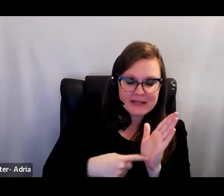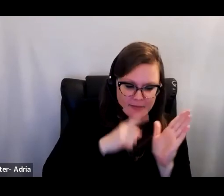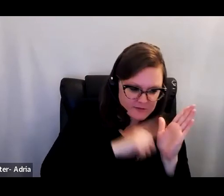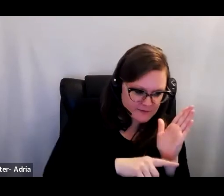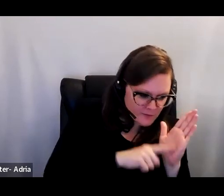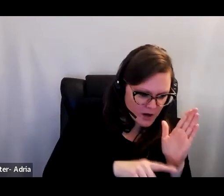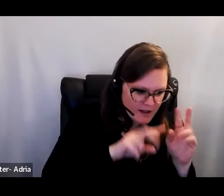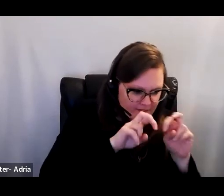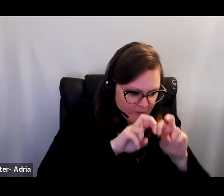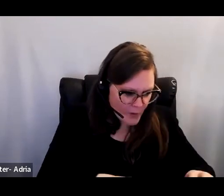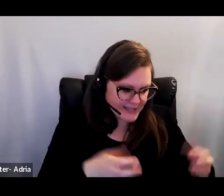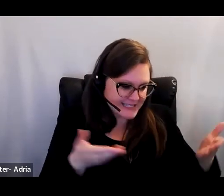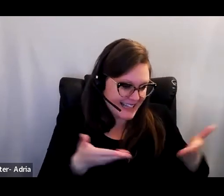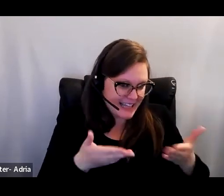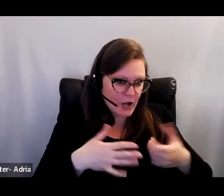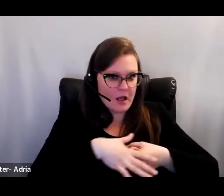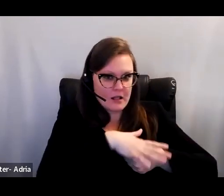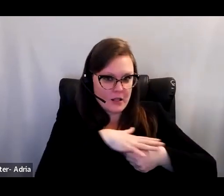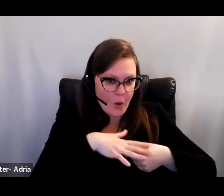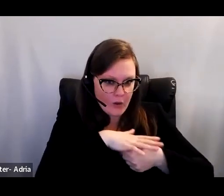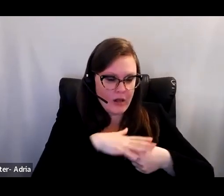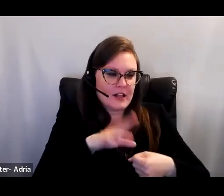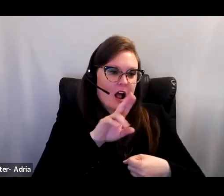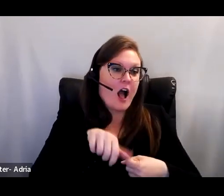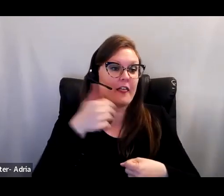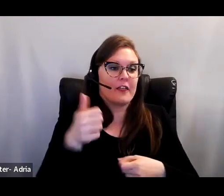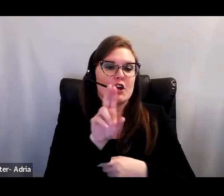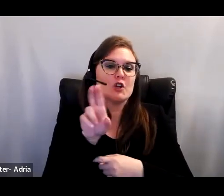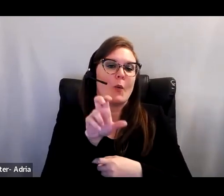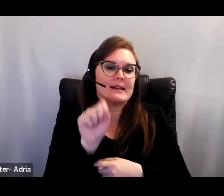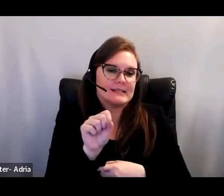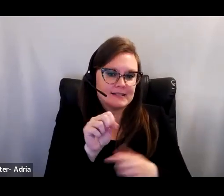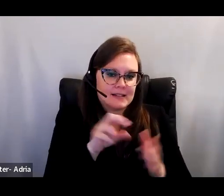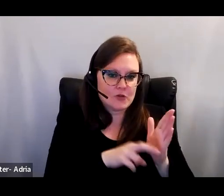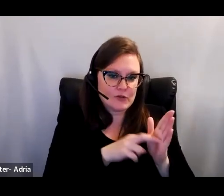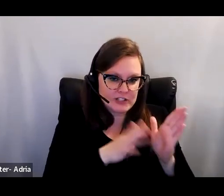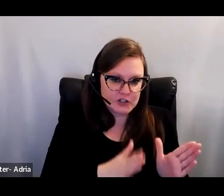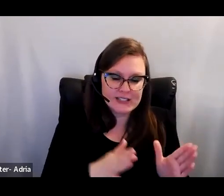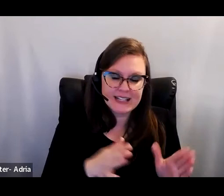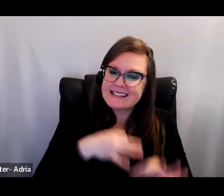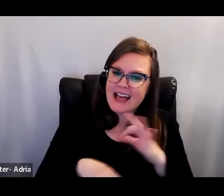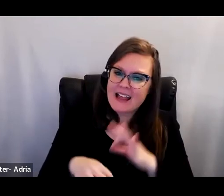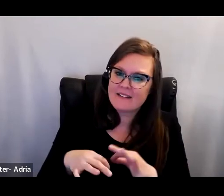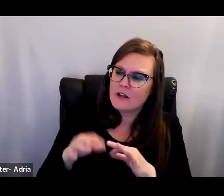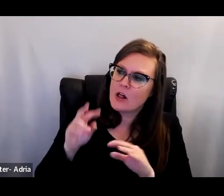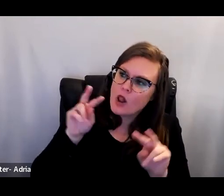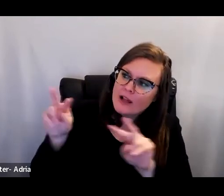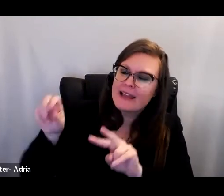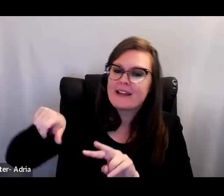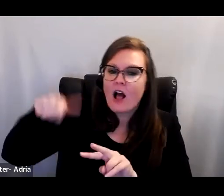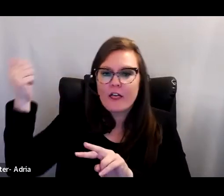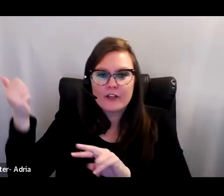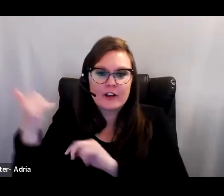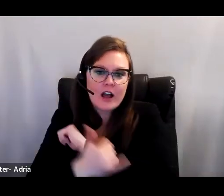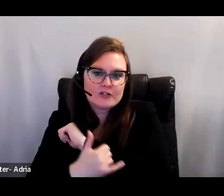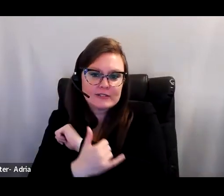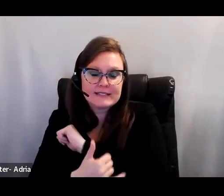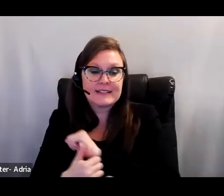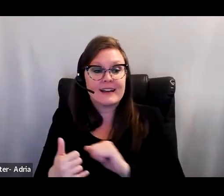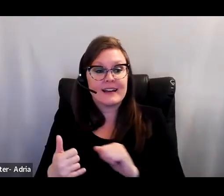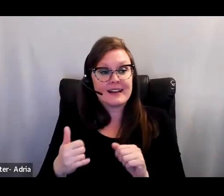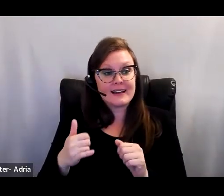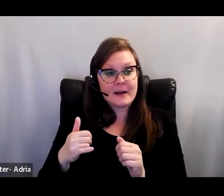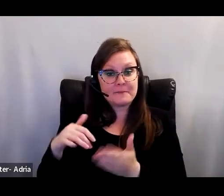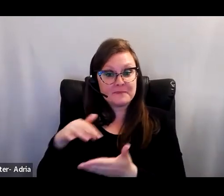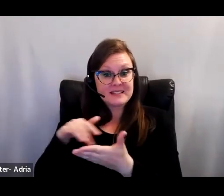researchers with limited attention to international scholars in our syllabi and in our publications. Scholars outside the U.S. are rarely